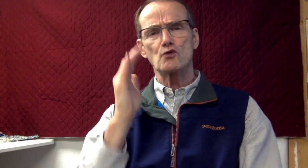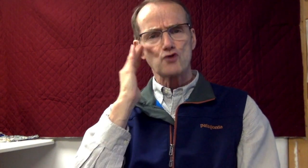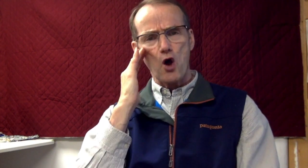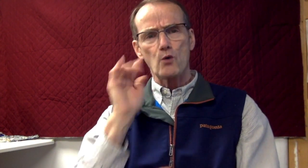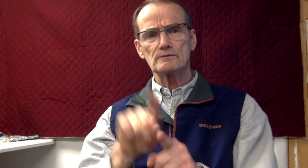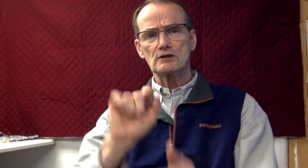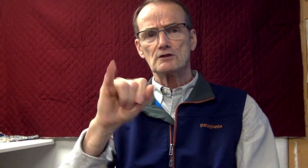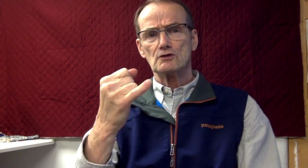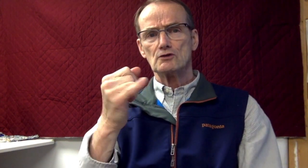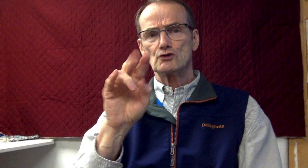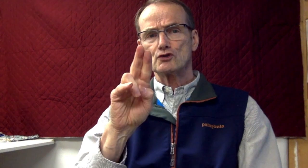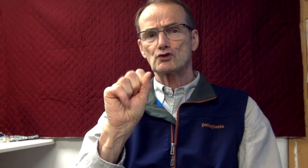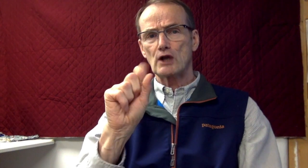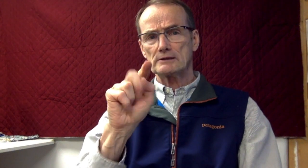and Matthias.